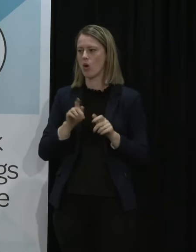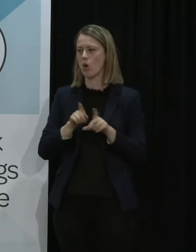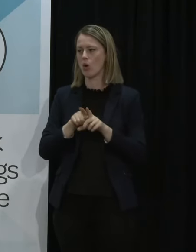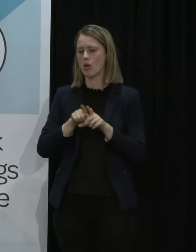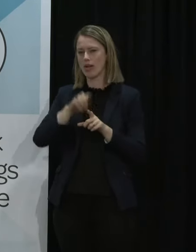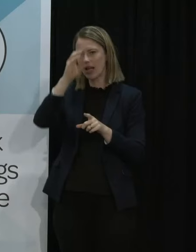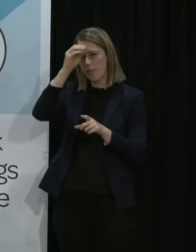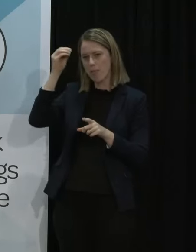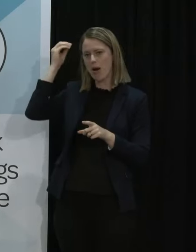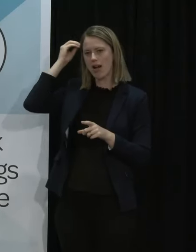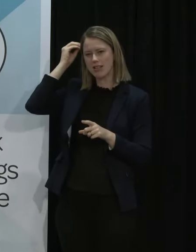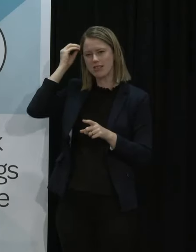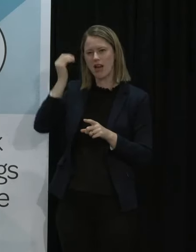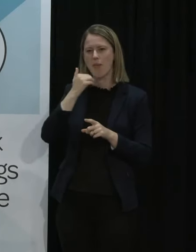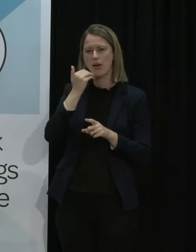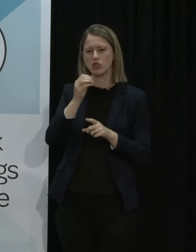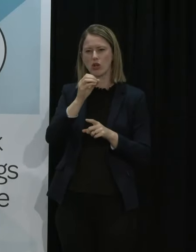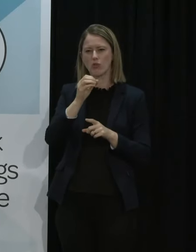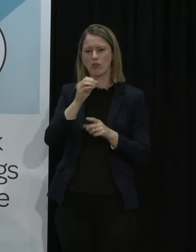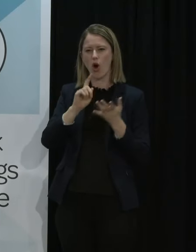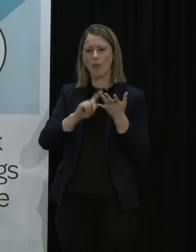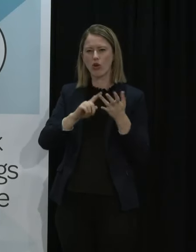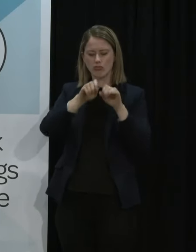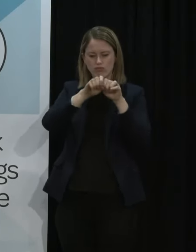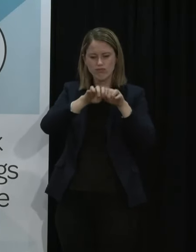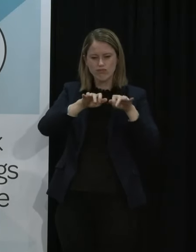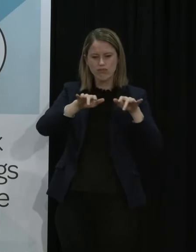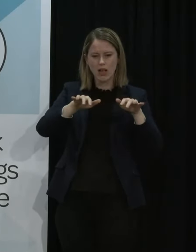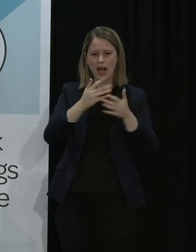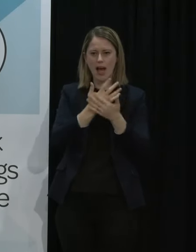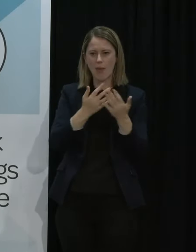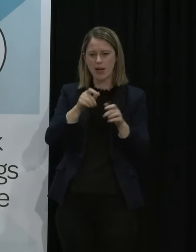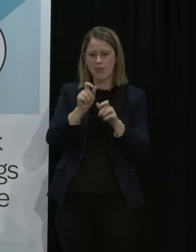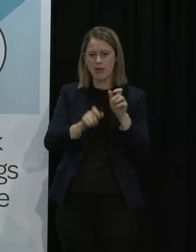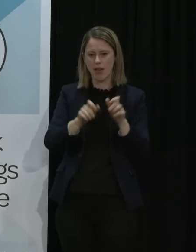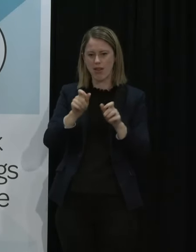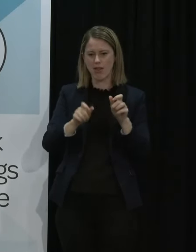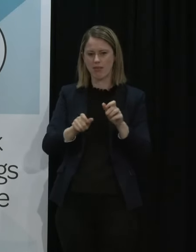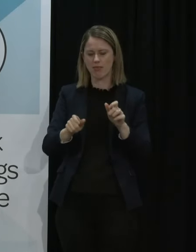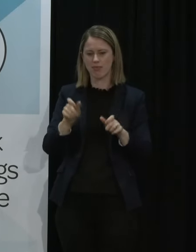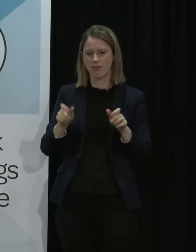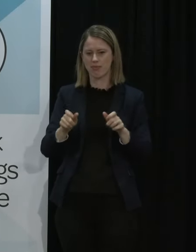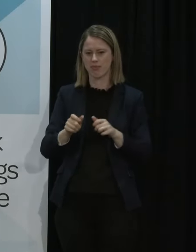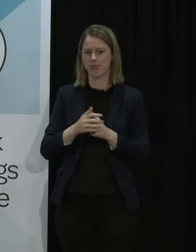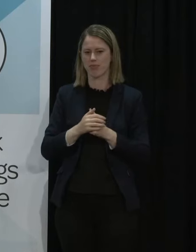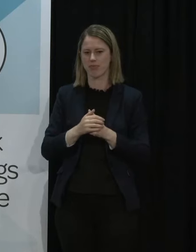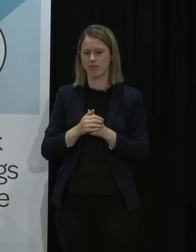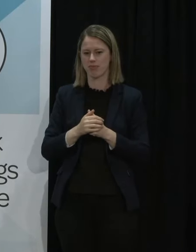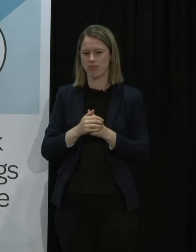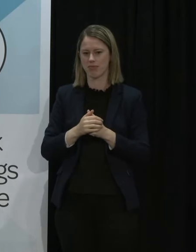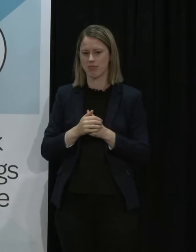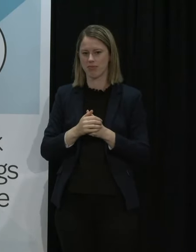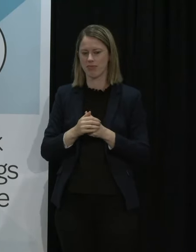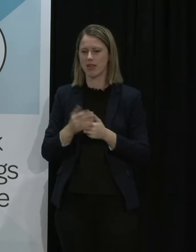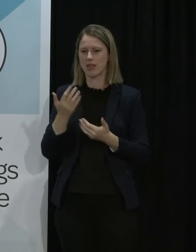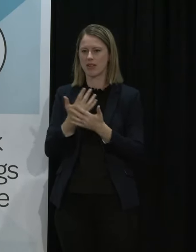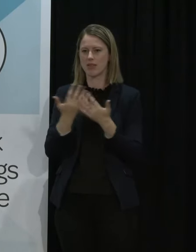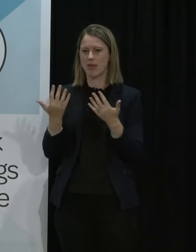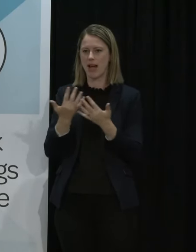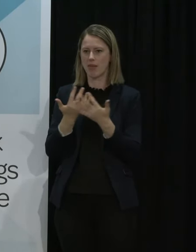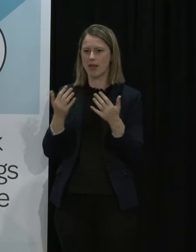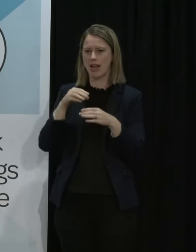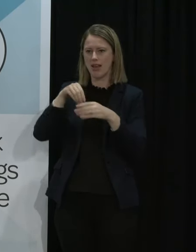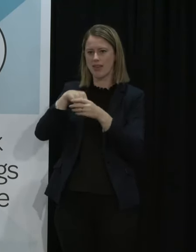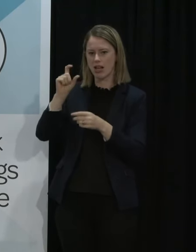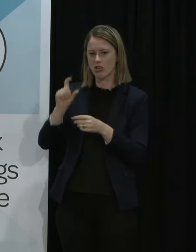be prevalence and just the amount of and number of cases even if you're not necessarily seeing those reported in country you can